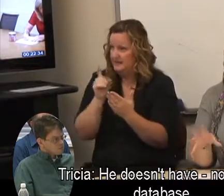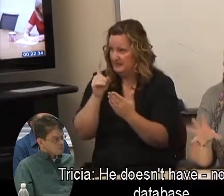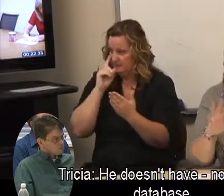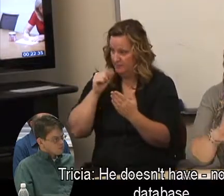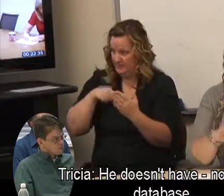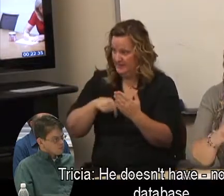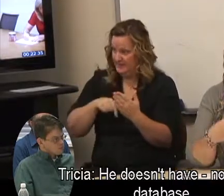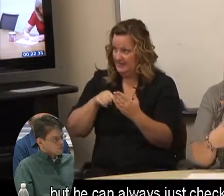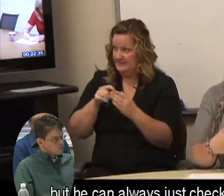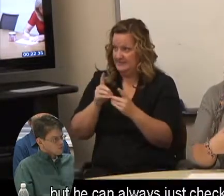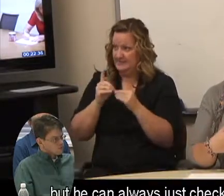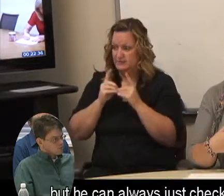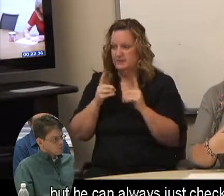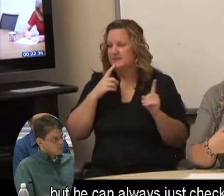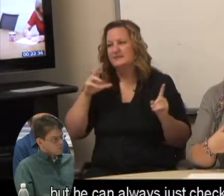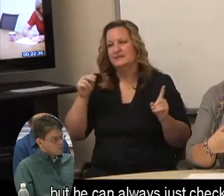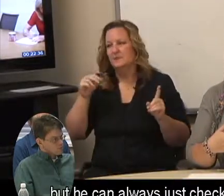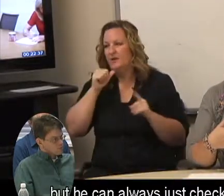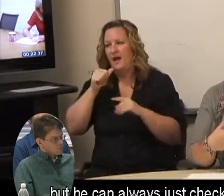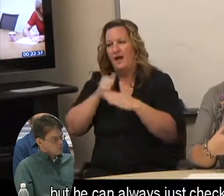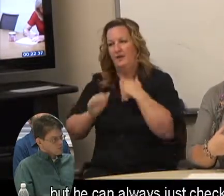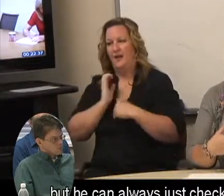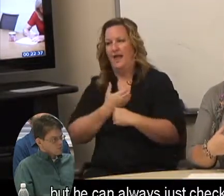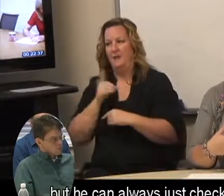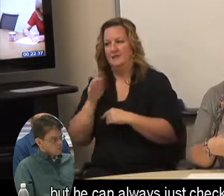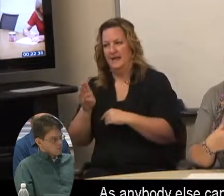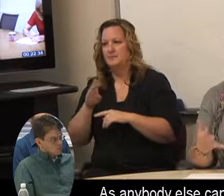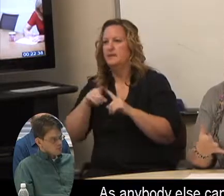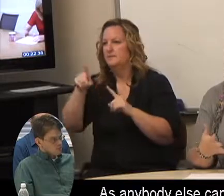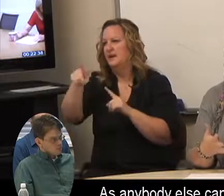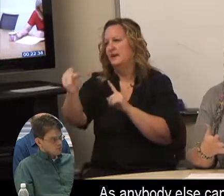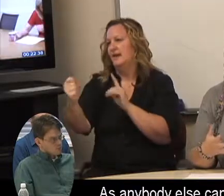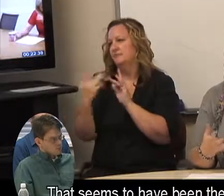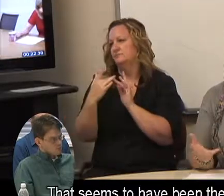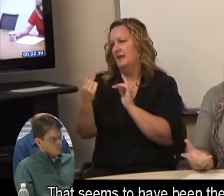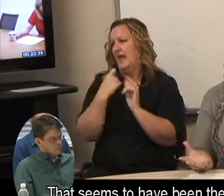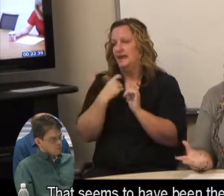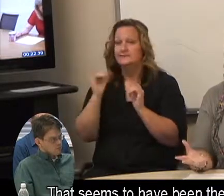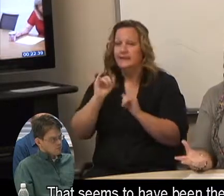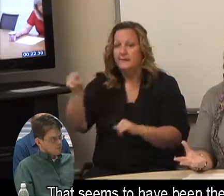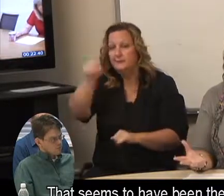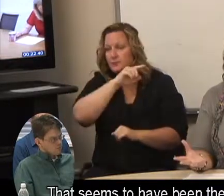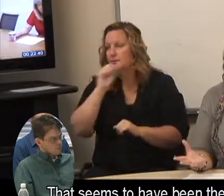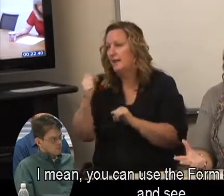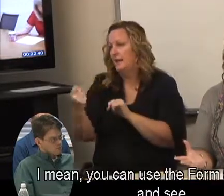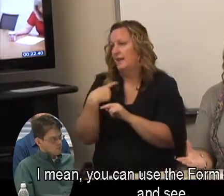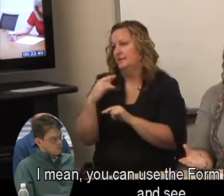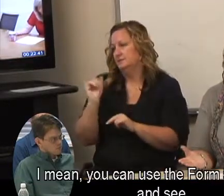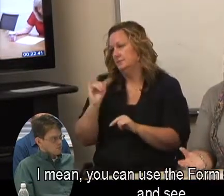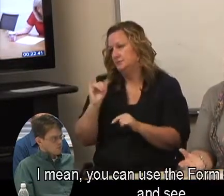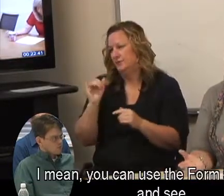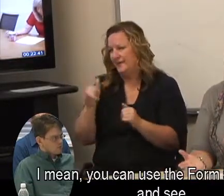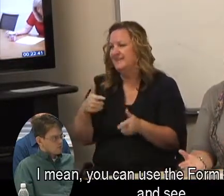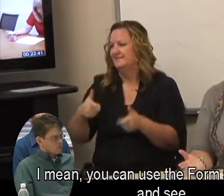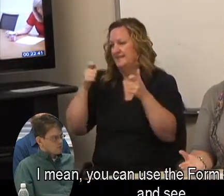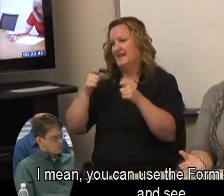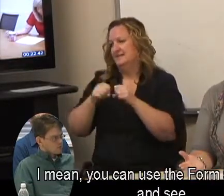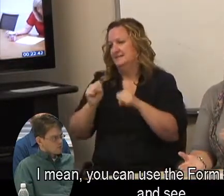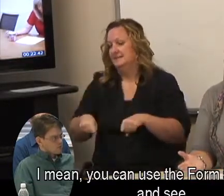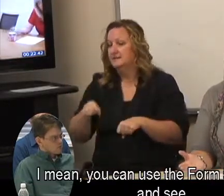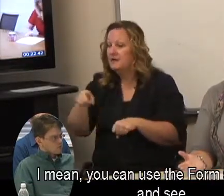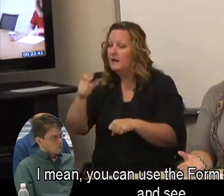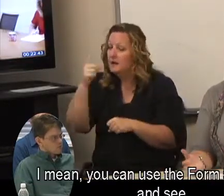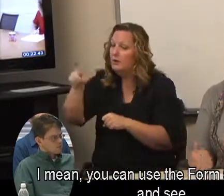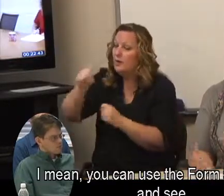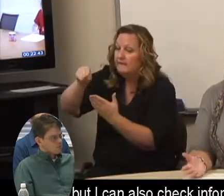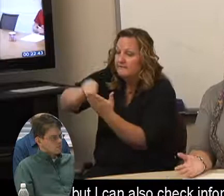have, not for the database, but he can always just check with me, as anybody else can. That seems to have been the quickest. I mean, you can use the Form 58